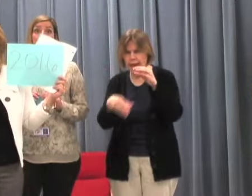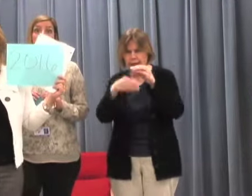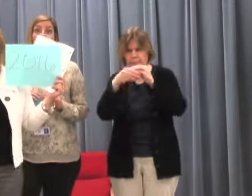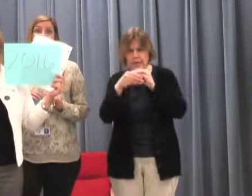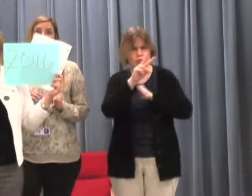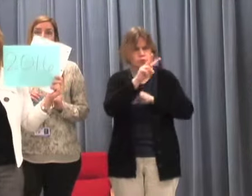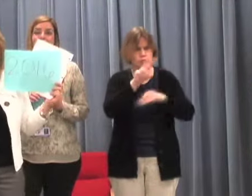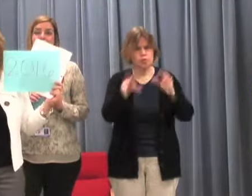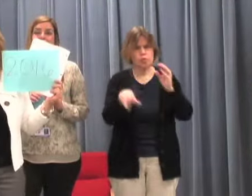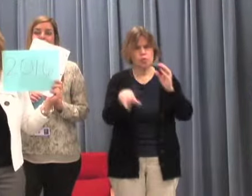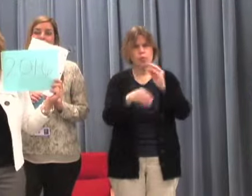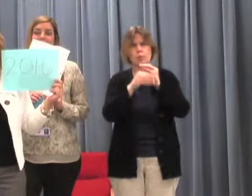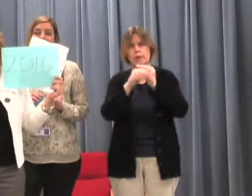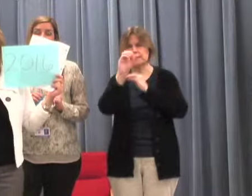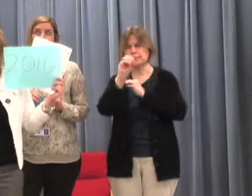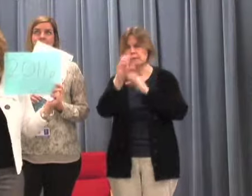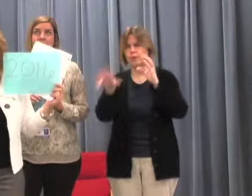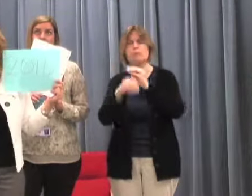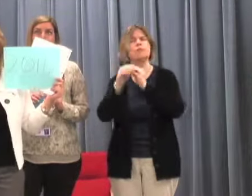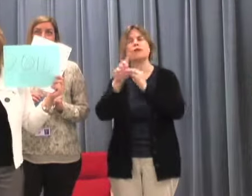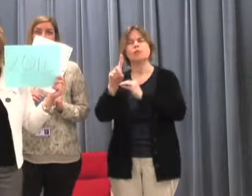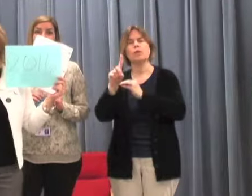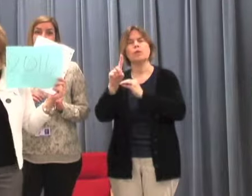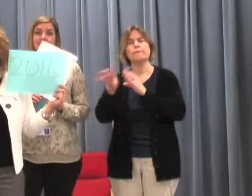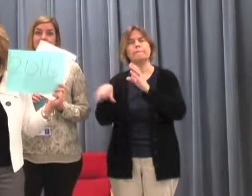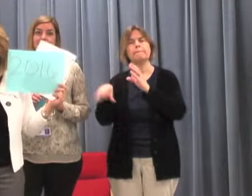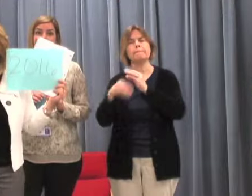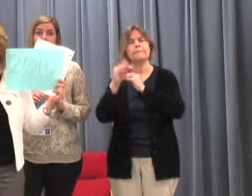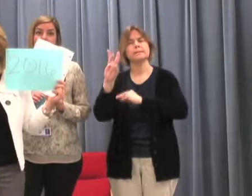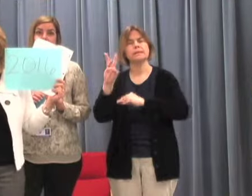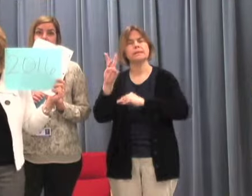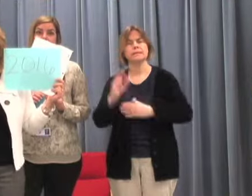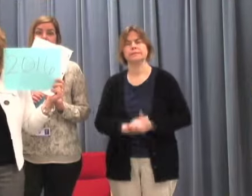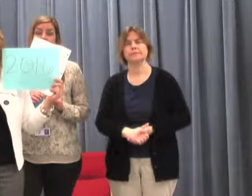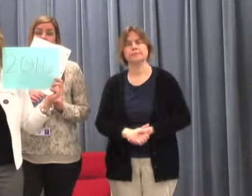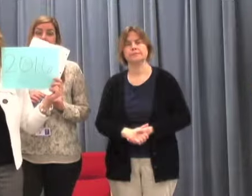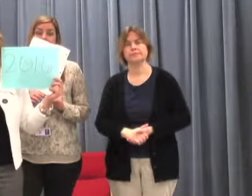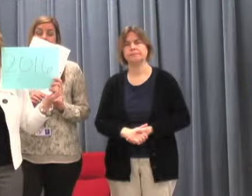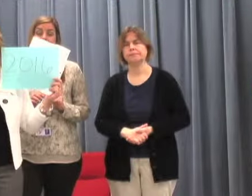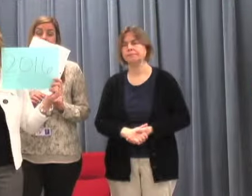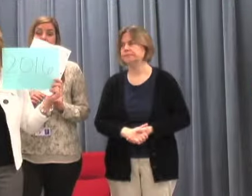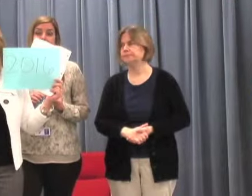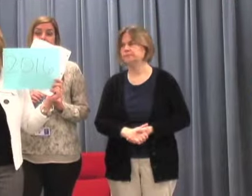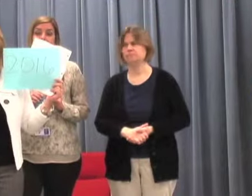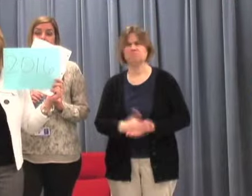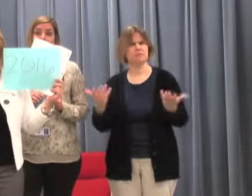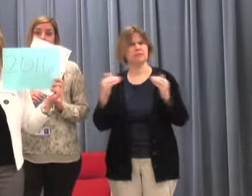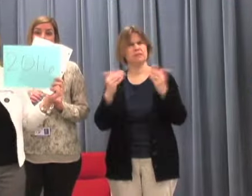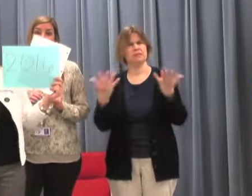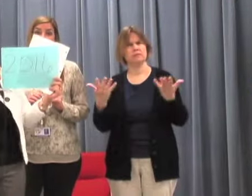2 plus 0 plus 1 plus 6. What's that?